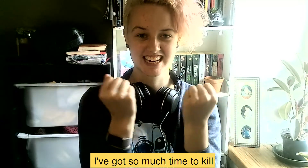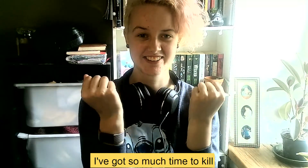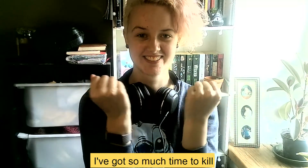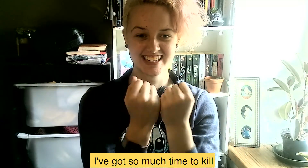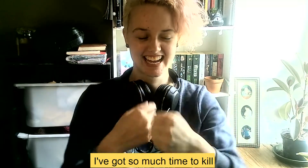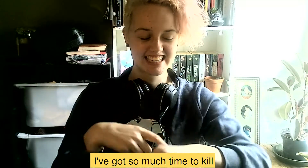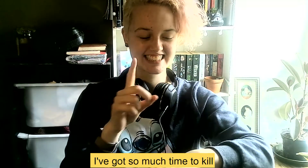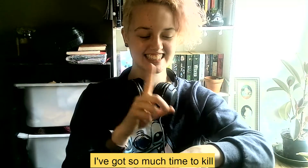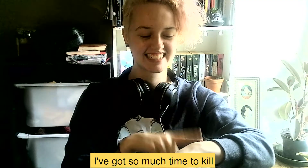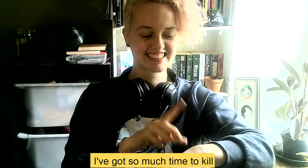time to kill.